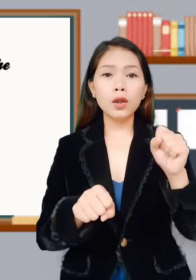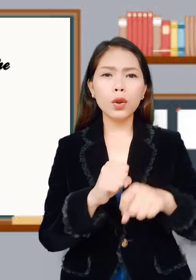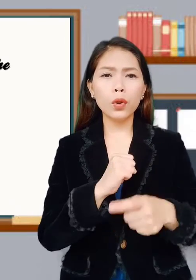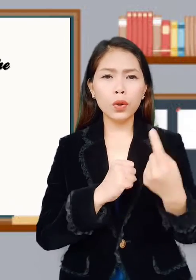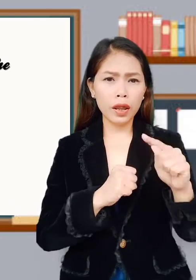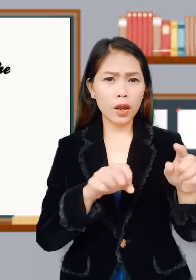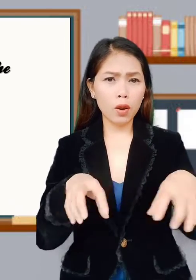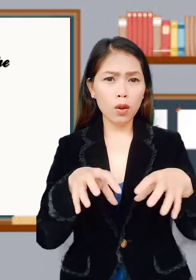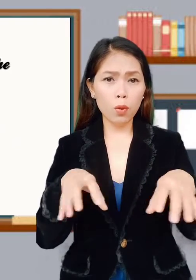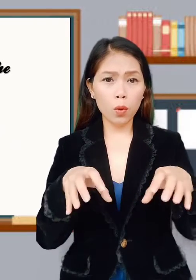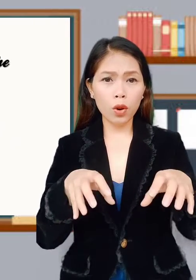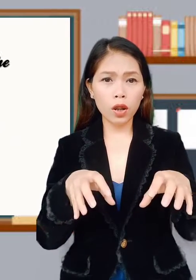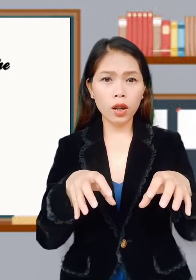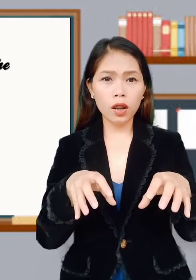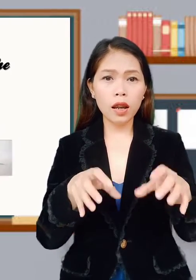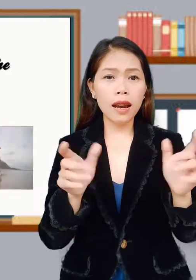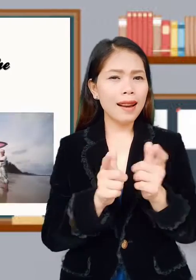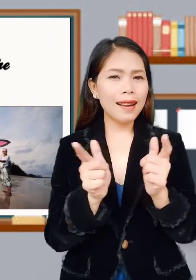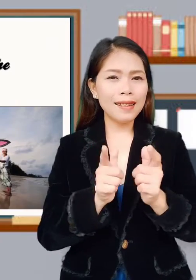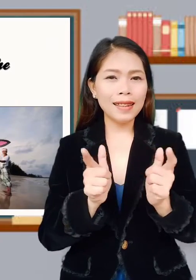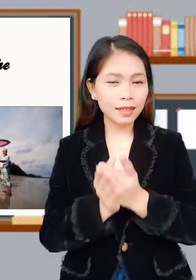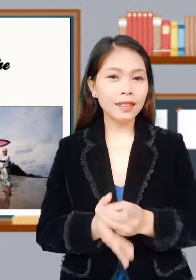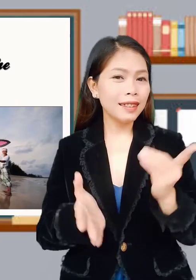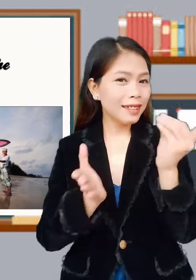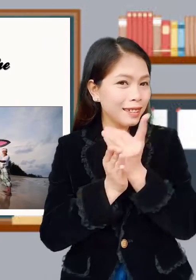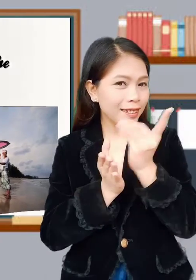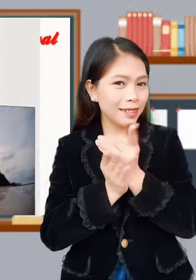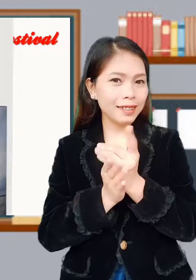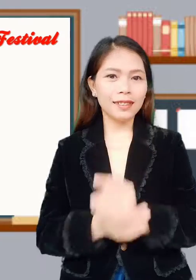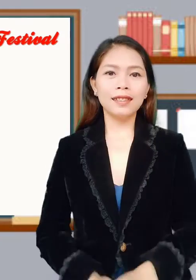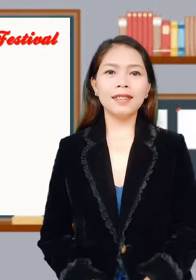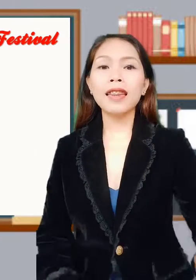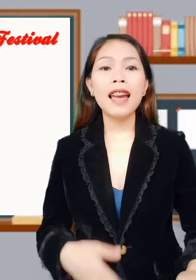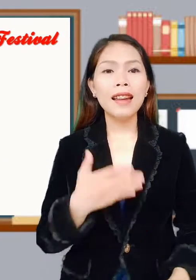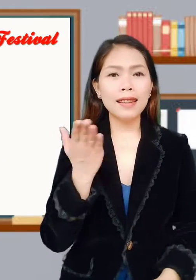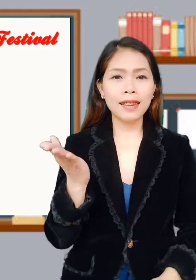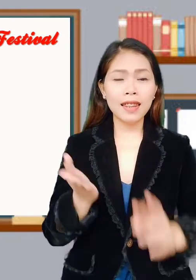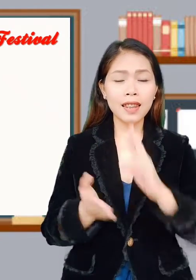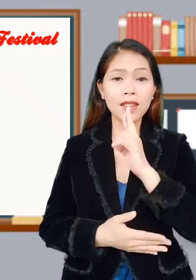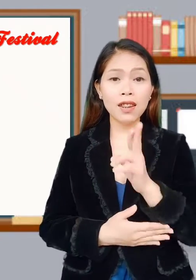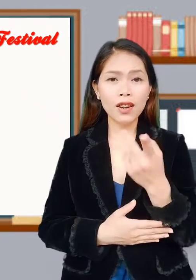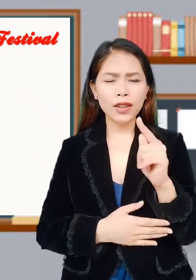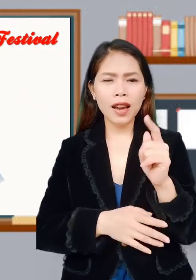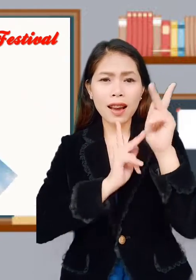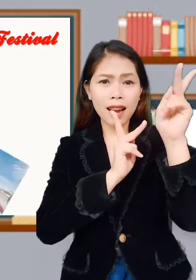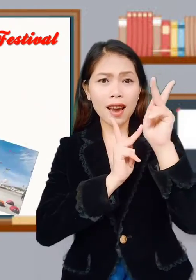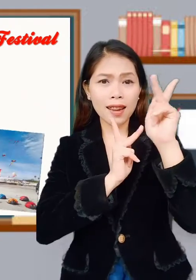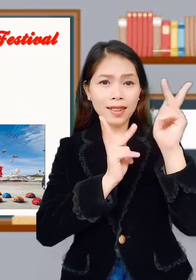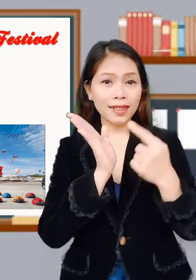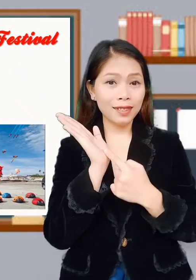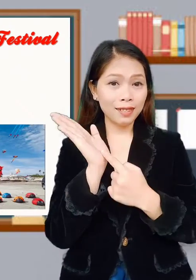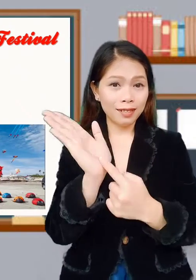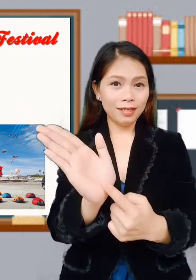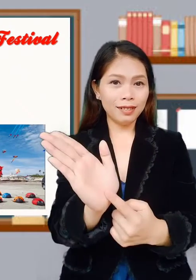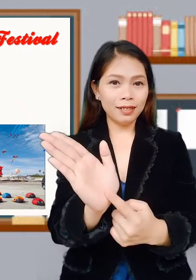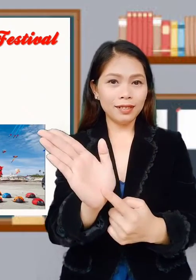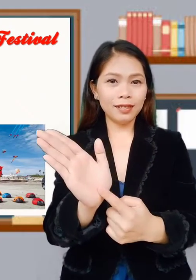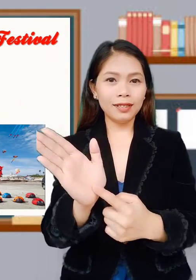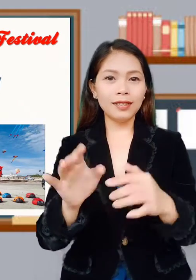and they could work with a little interruption. These are kites displayed in Pasir